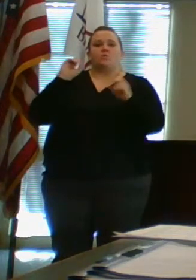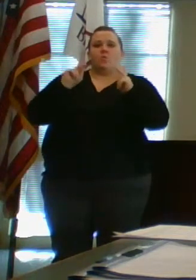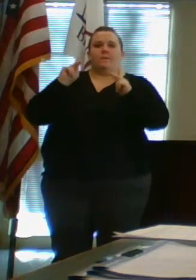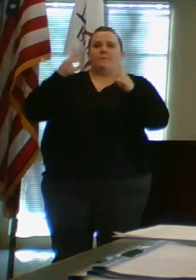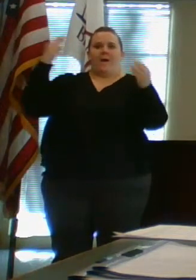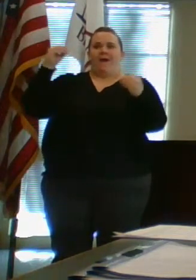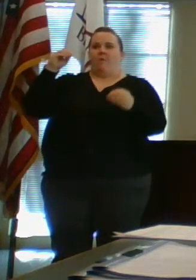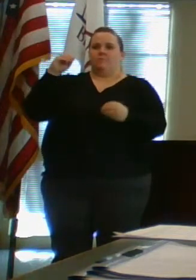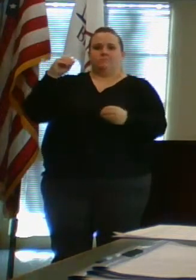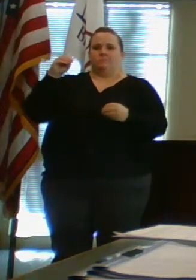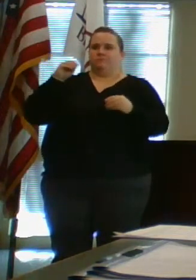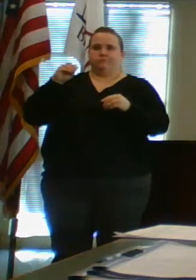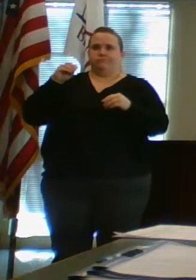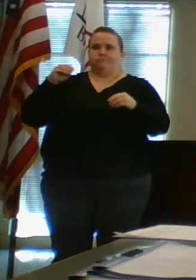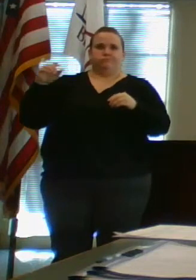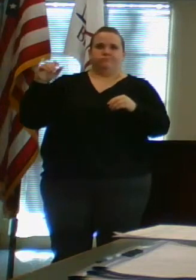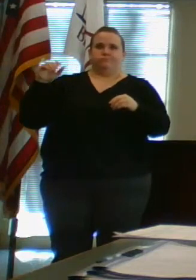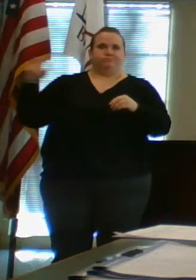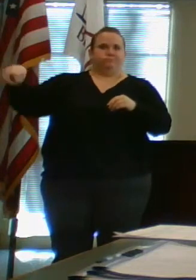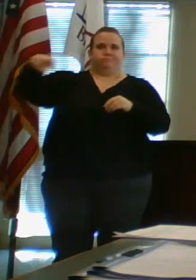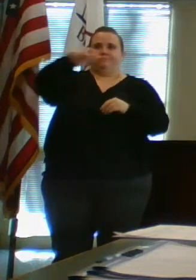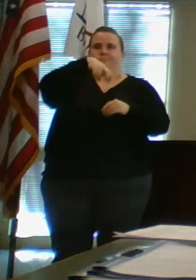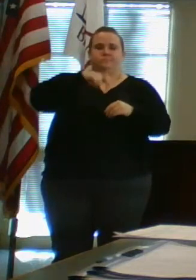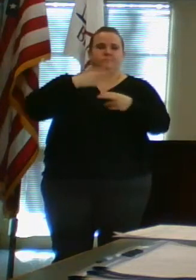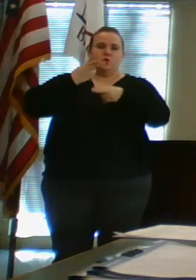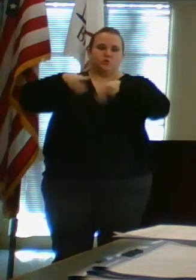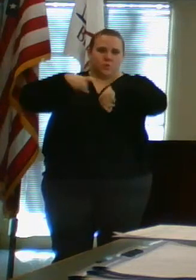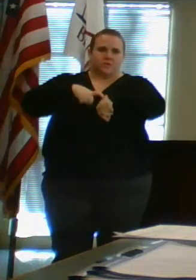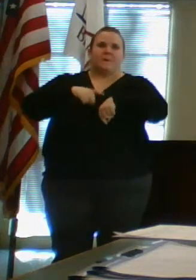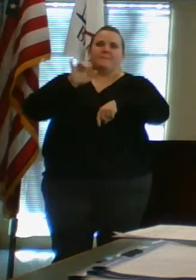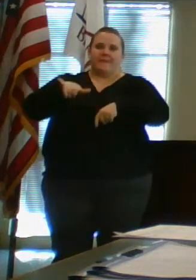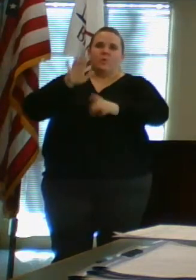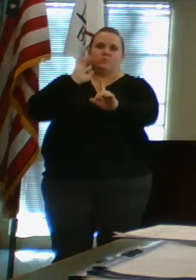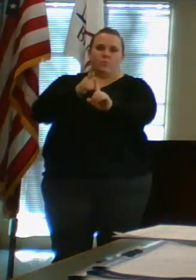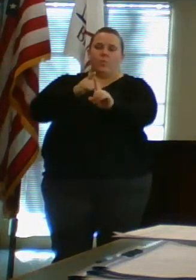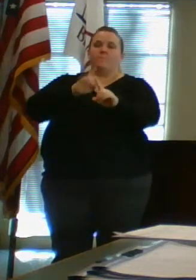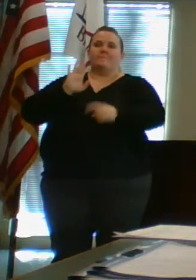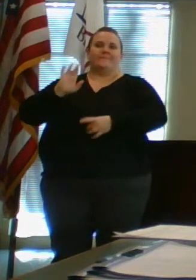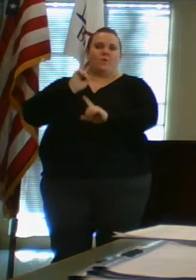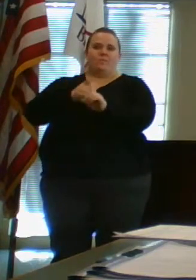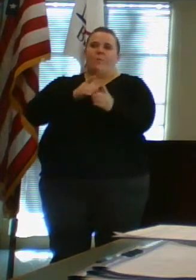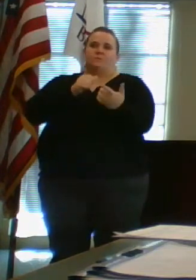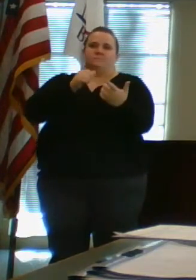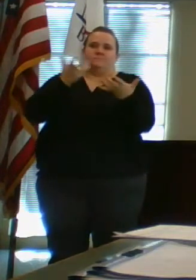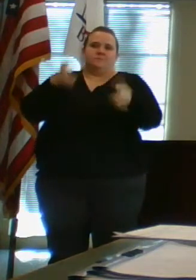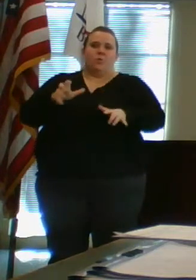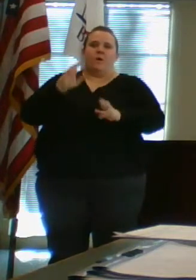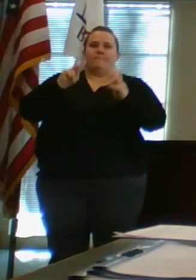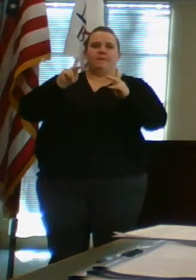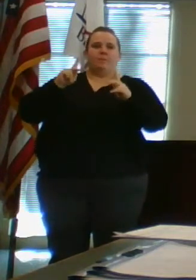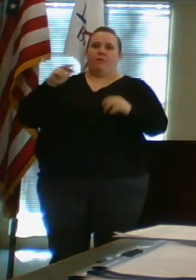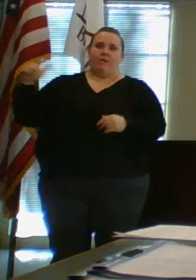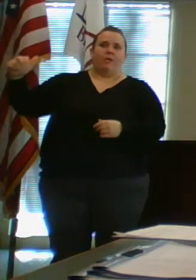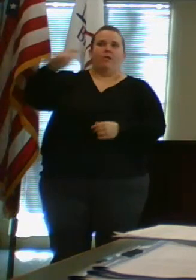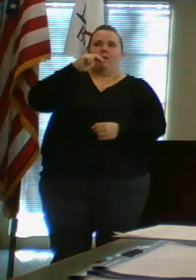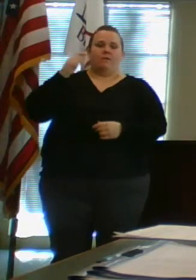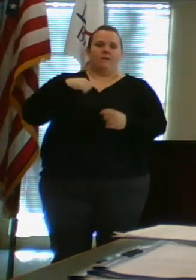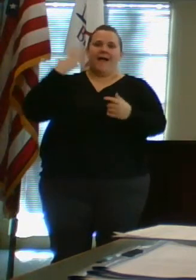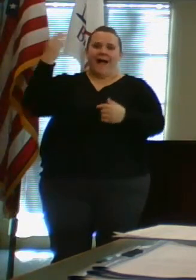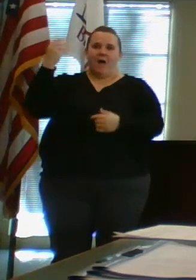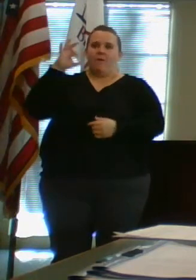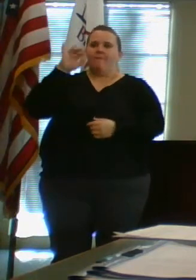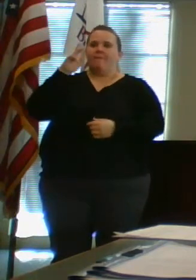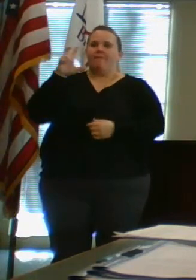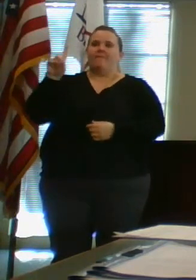out in the field in the short term. That was the intention anyways. Their intention really wasn't to have people out in the field until mid to late April.